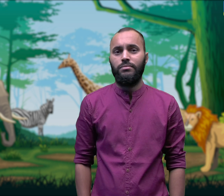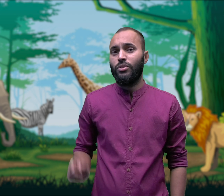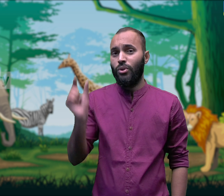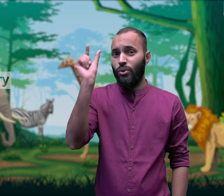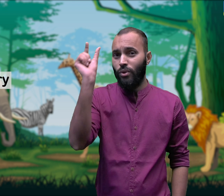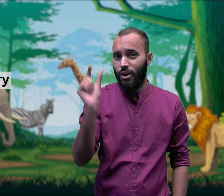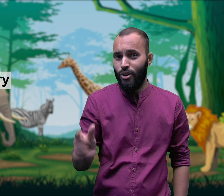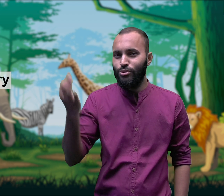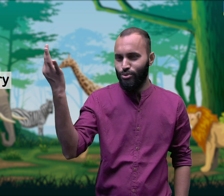Glossary